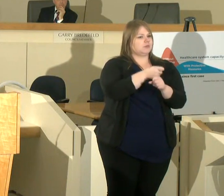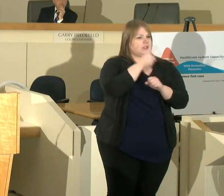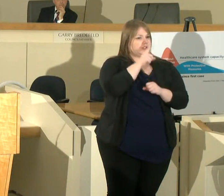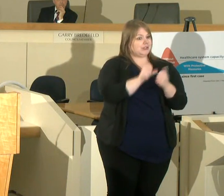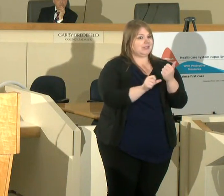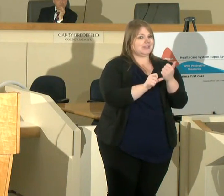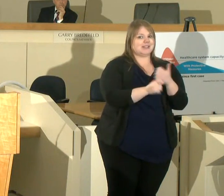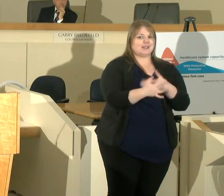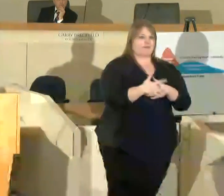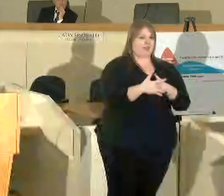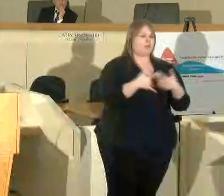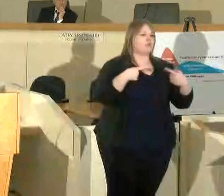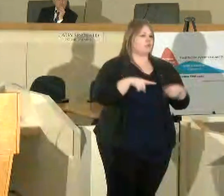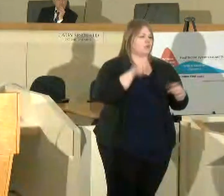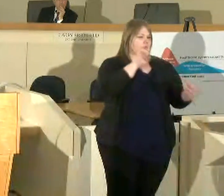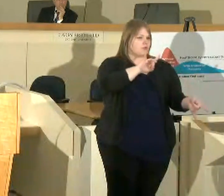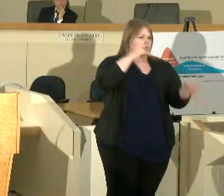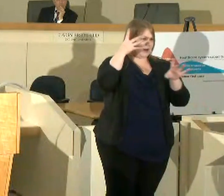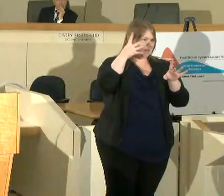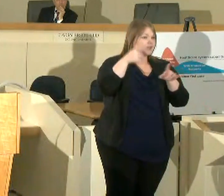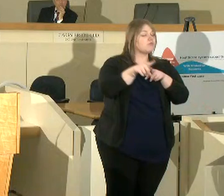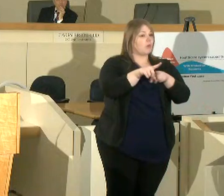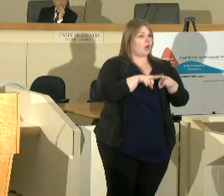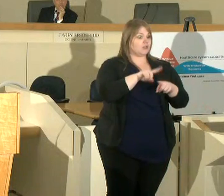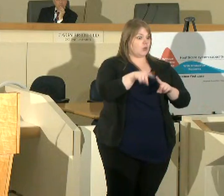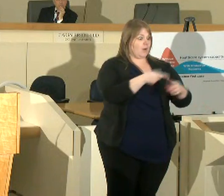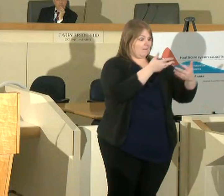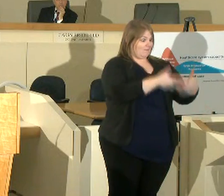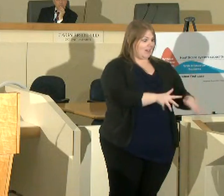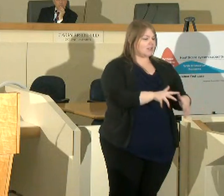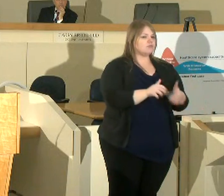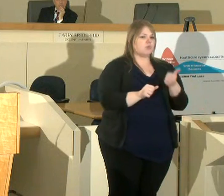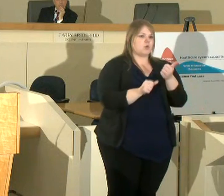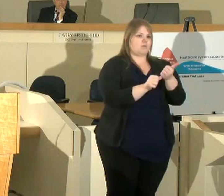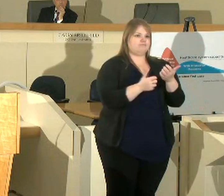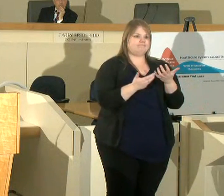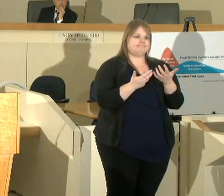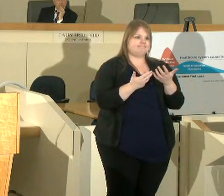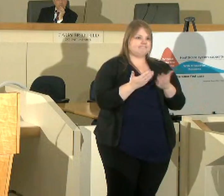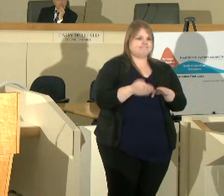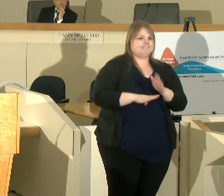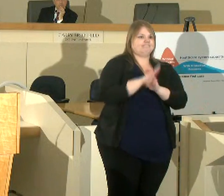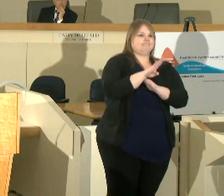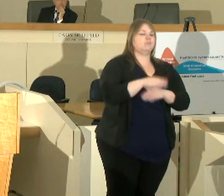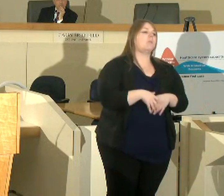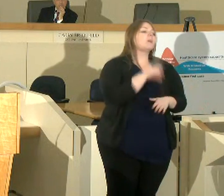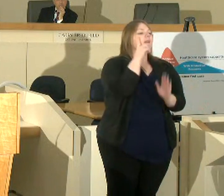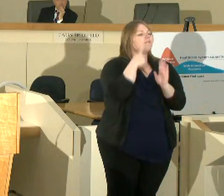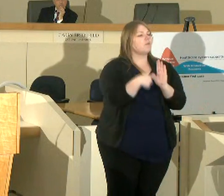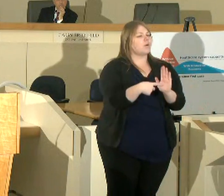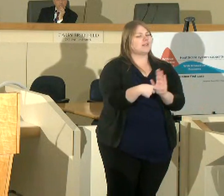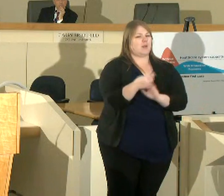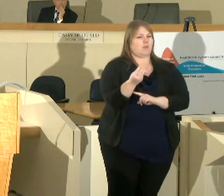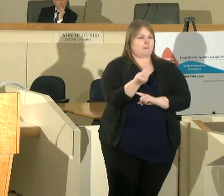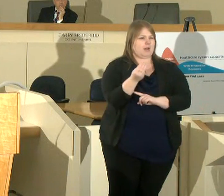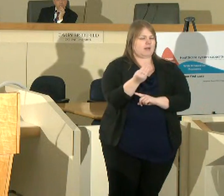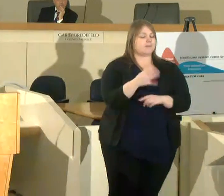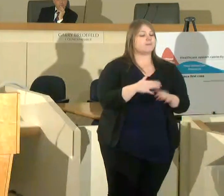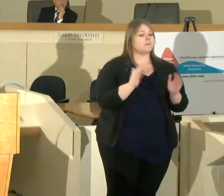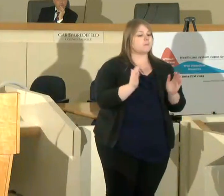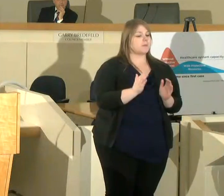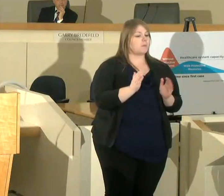during this crisis and after it's over on monday for example the small business